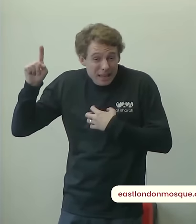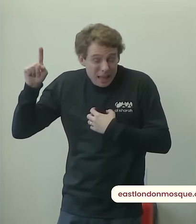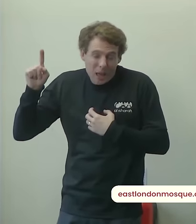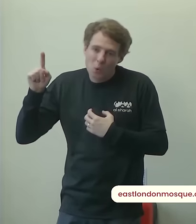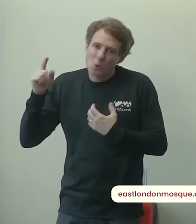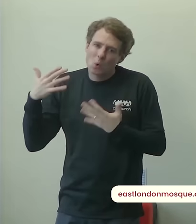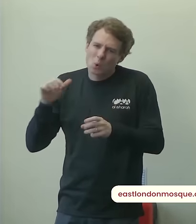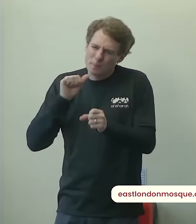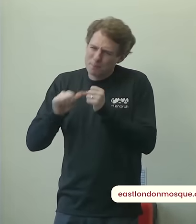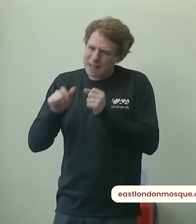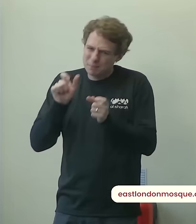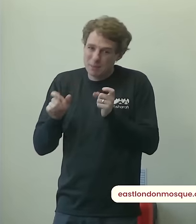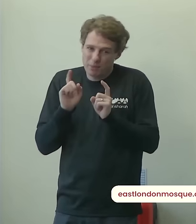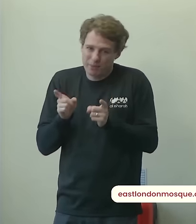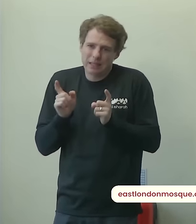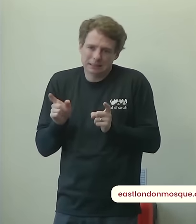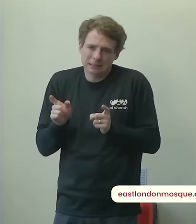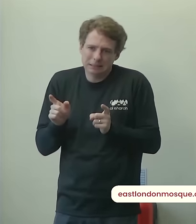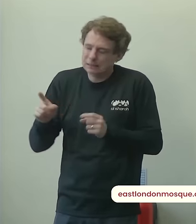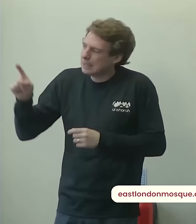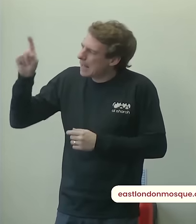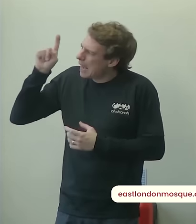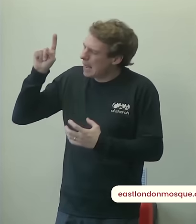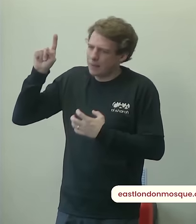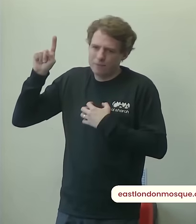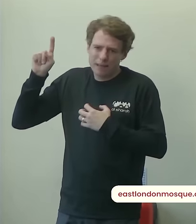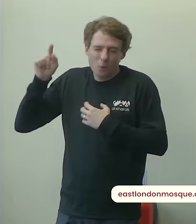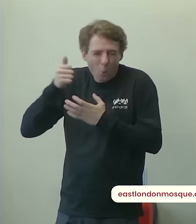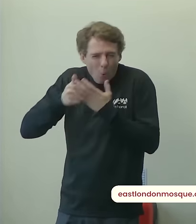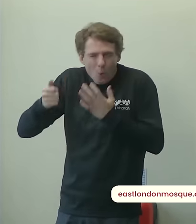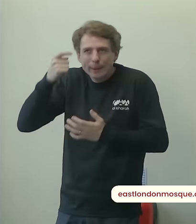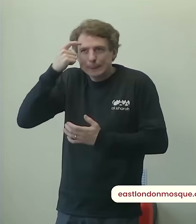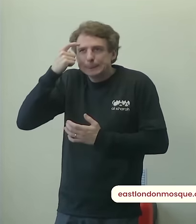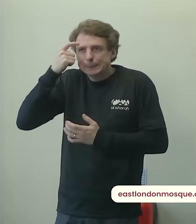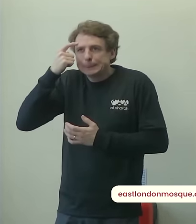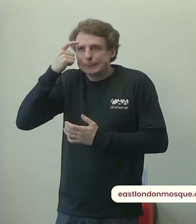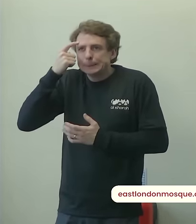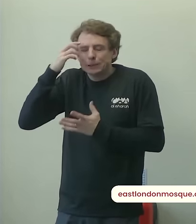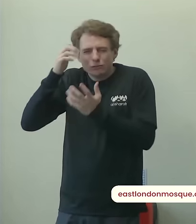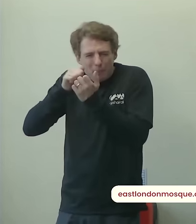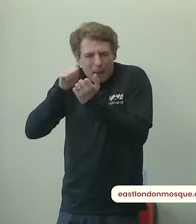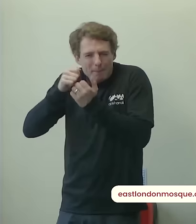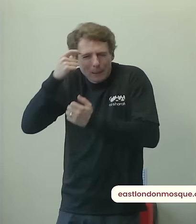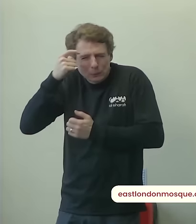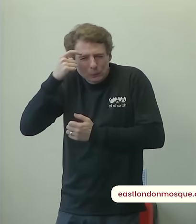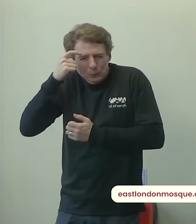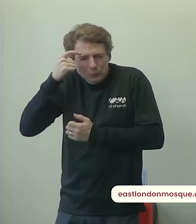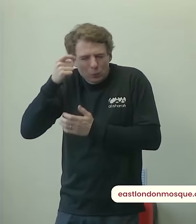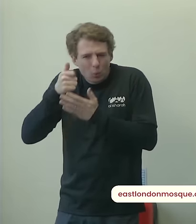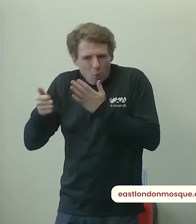if i'm conscious of the punishment of allah at all times and i'm more conscious than others then i would be